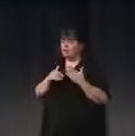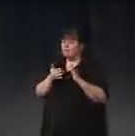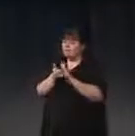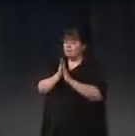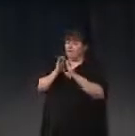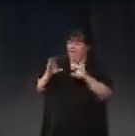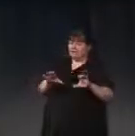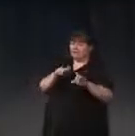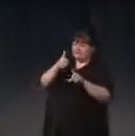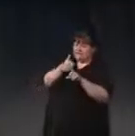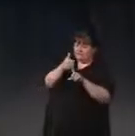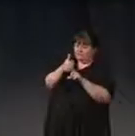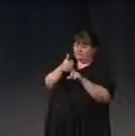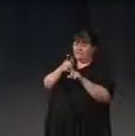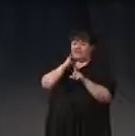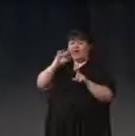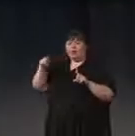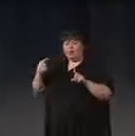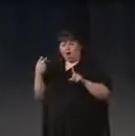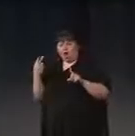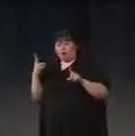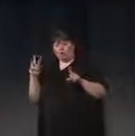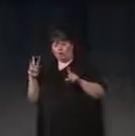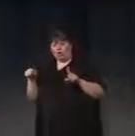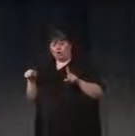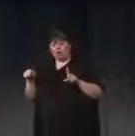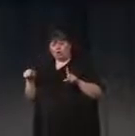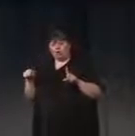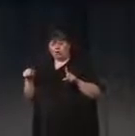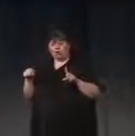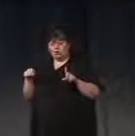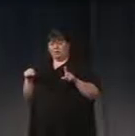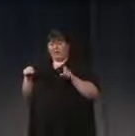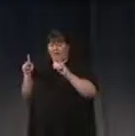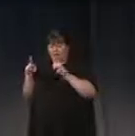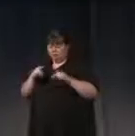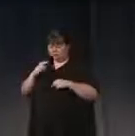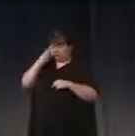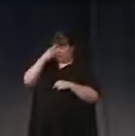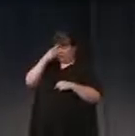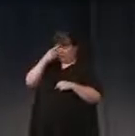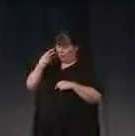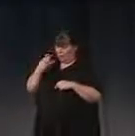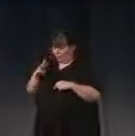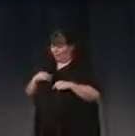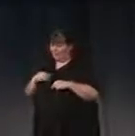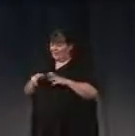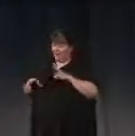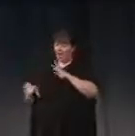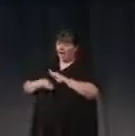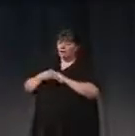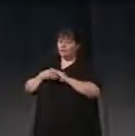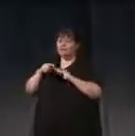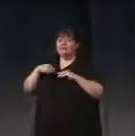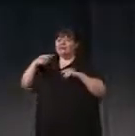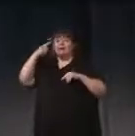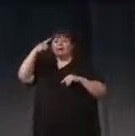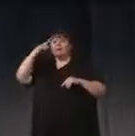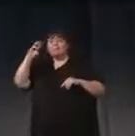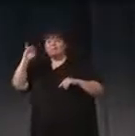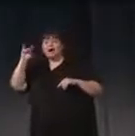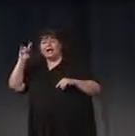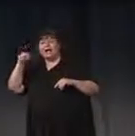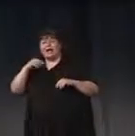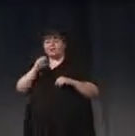in its own right beyond hardware, the analogy between brain and hardware was then complemented by the analogy between mind and